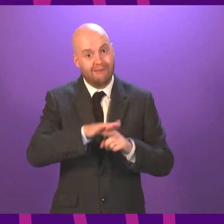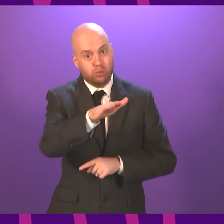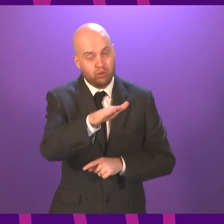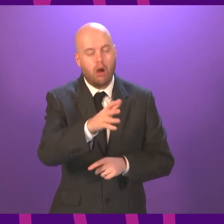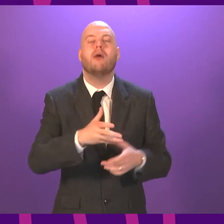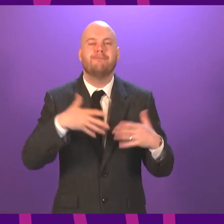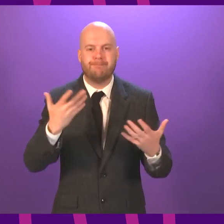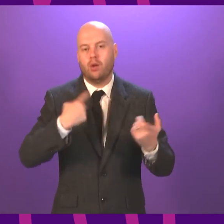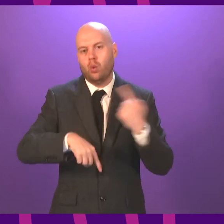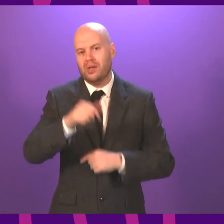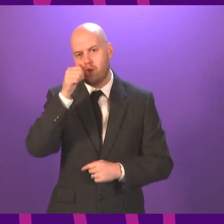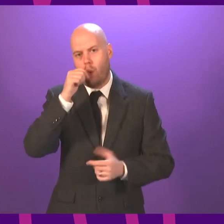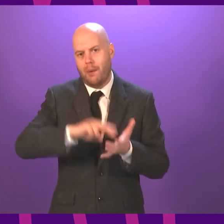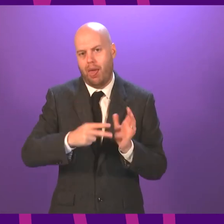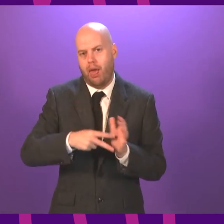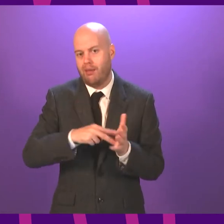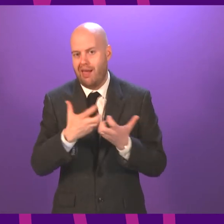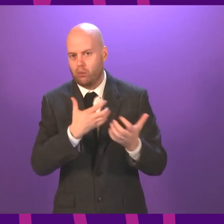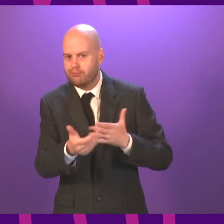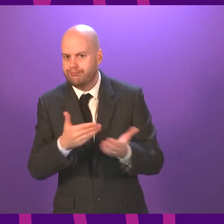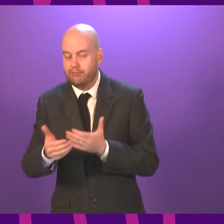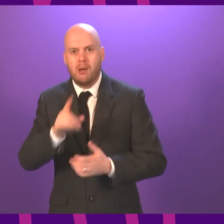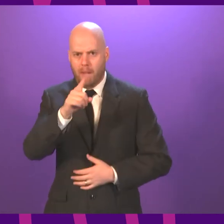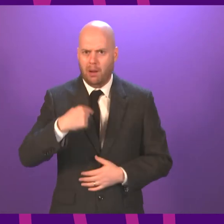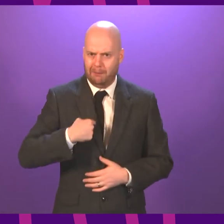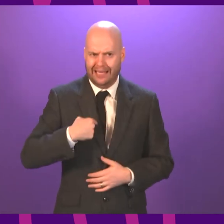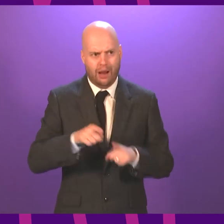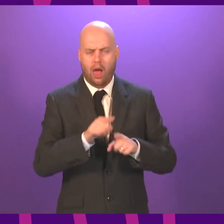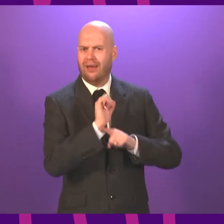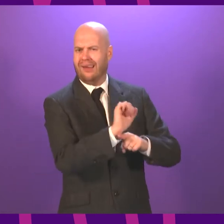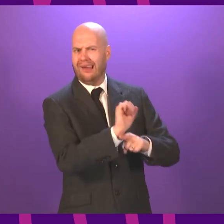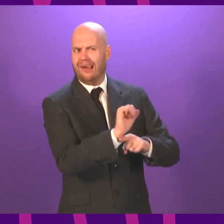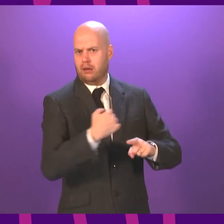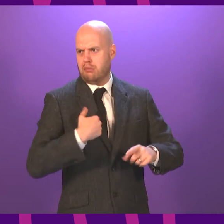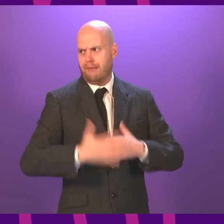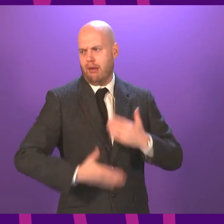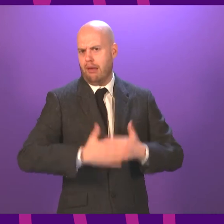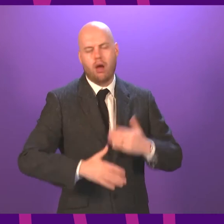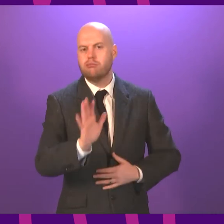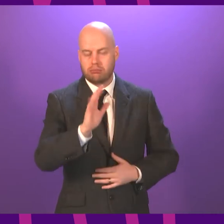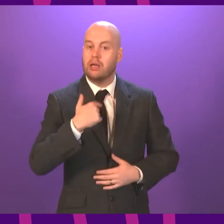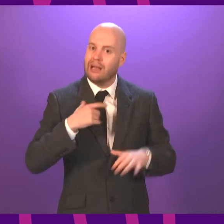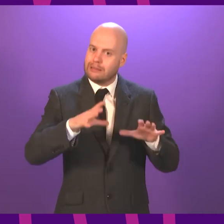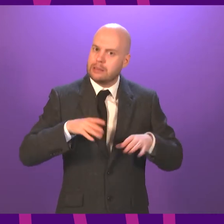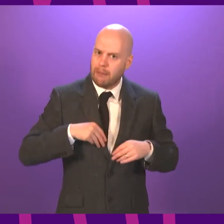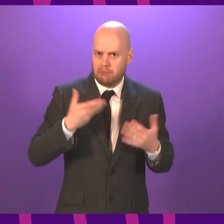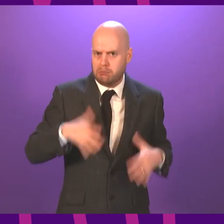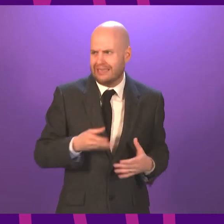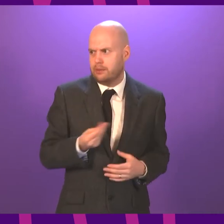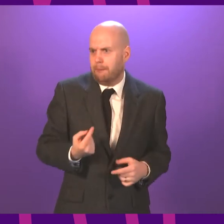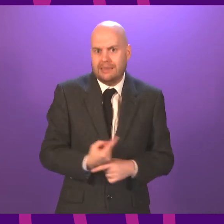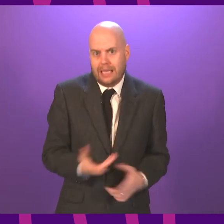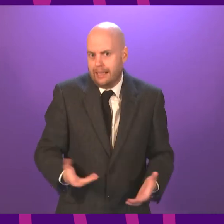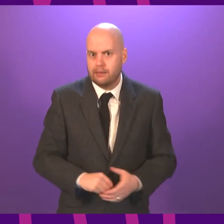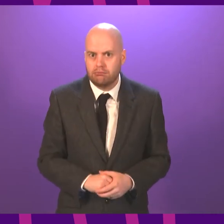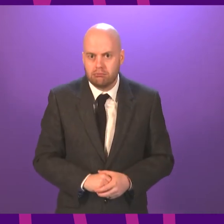shy away from the responsibility I bear for every aspect of the handling of this. I welcome the First Minister's response, and I